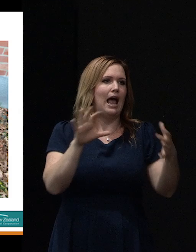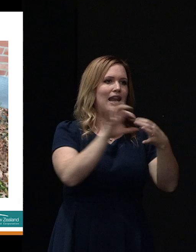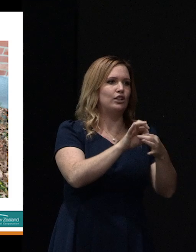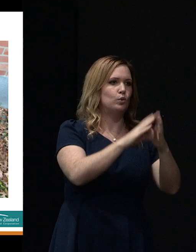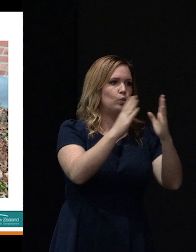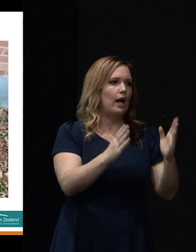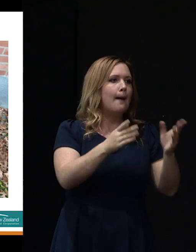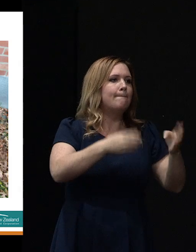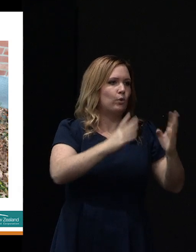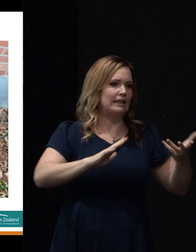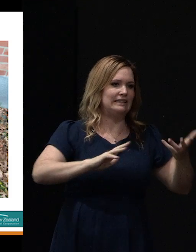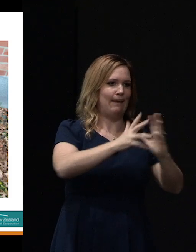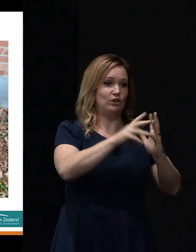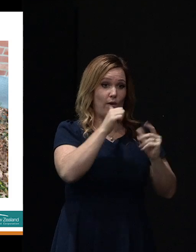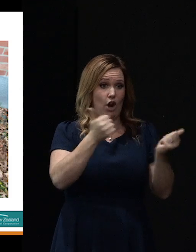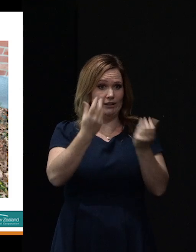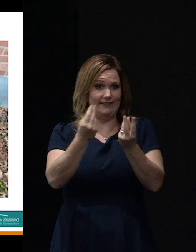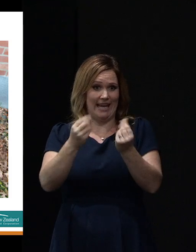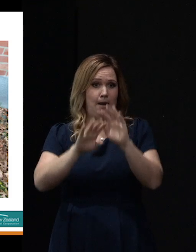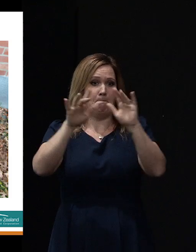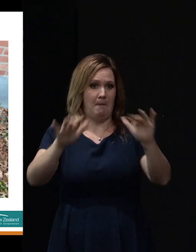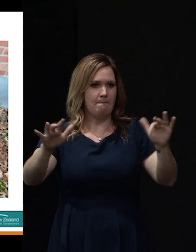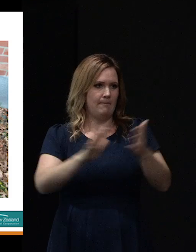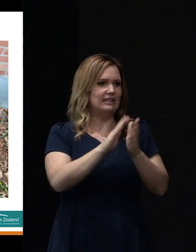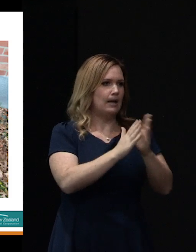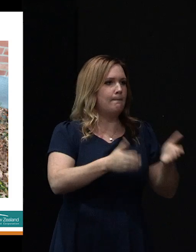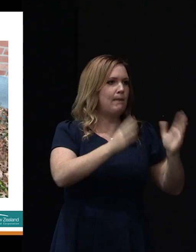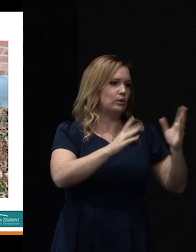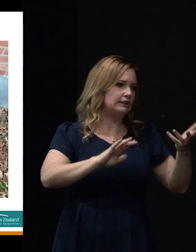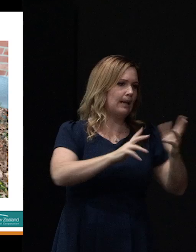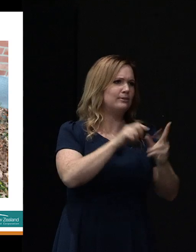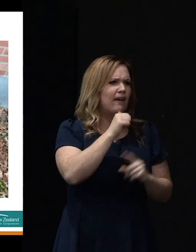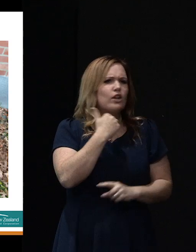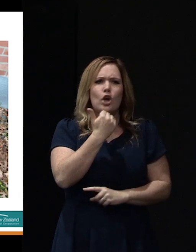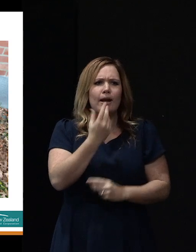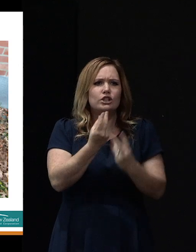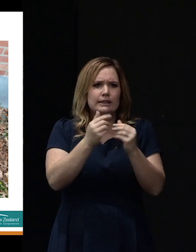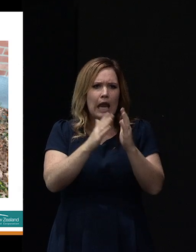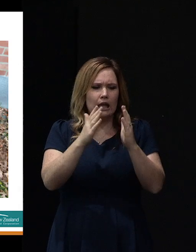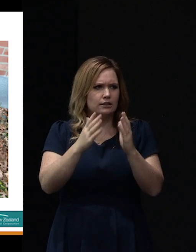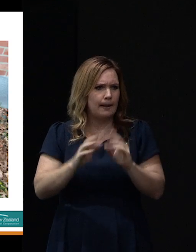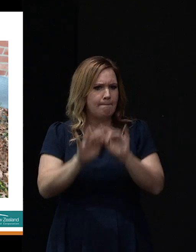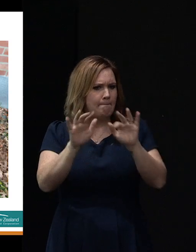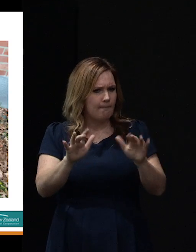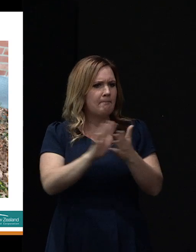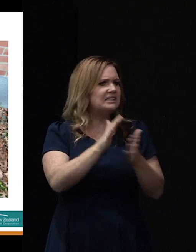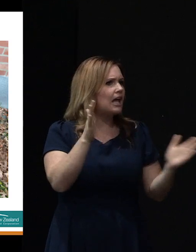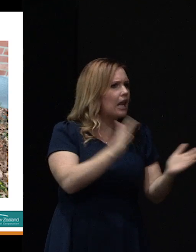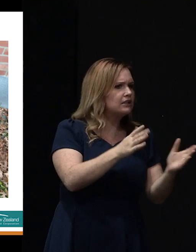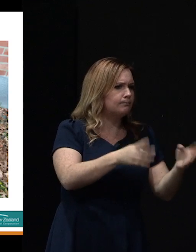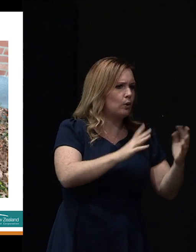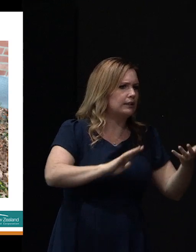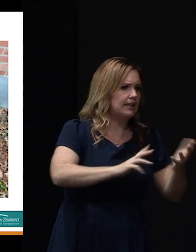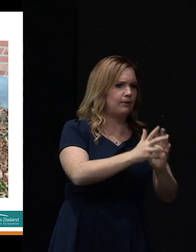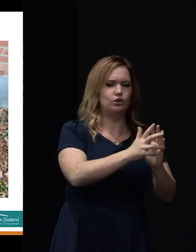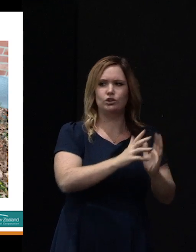So, we need to be able to say, well, where are we likely to get that sort of condition? And where are we likely to get a condition where we only